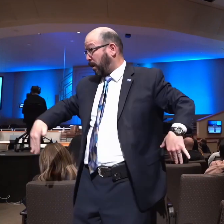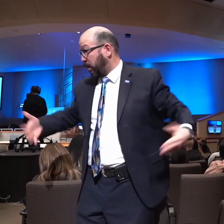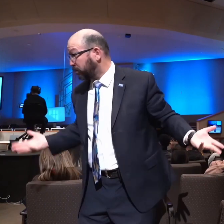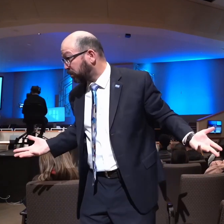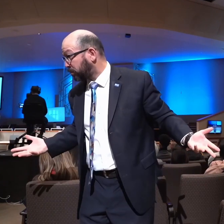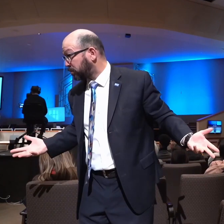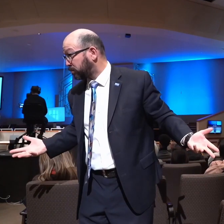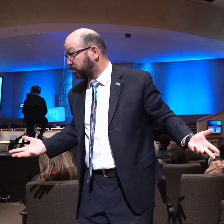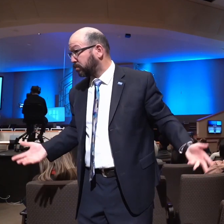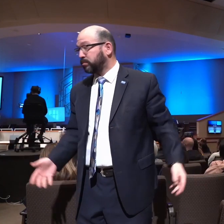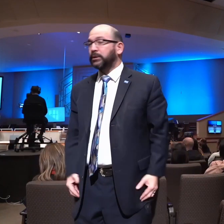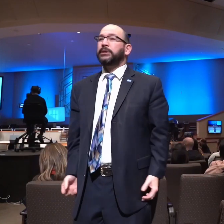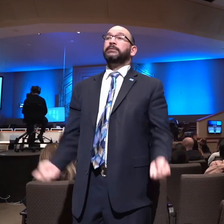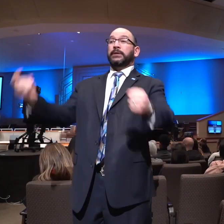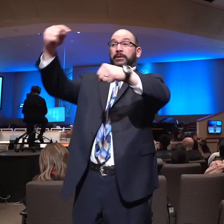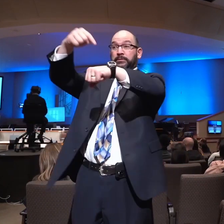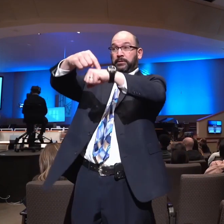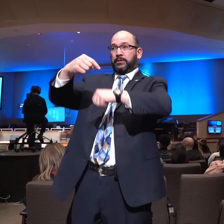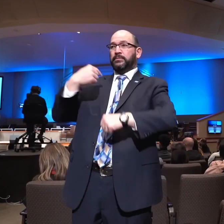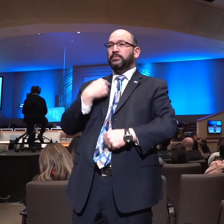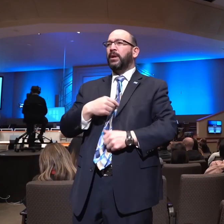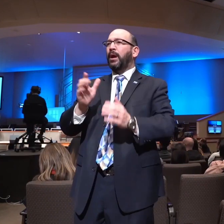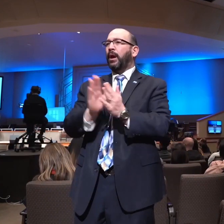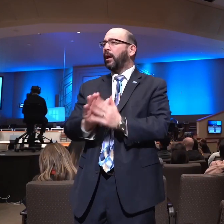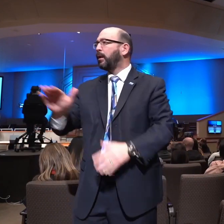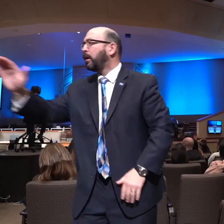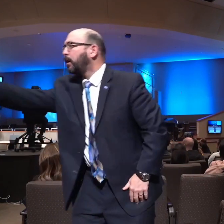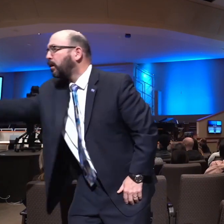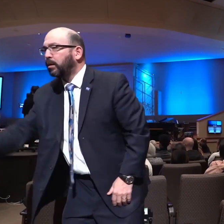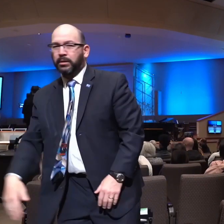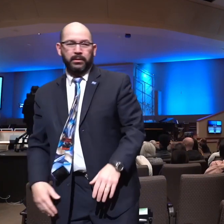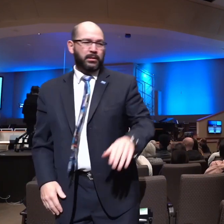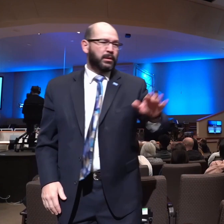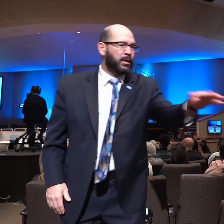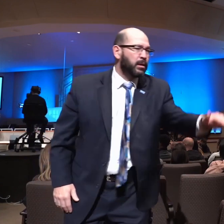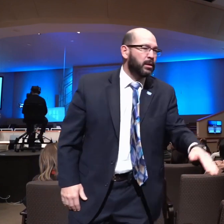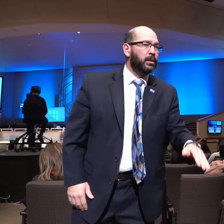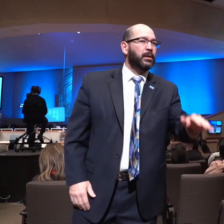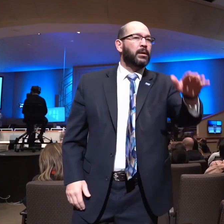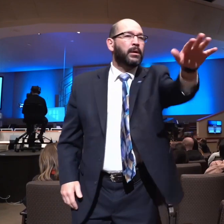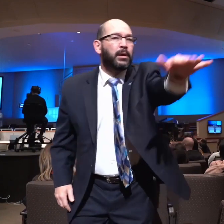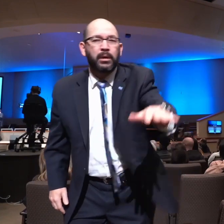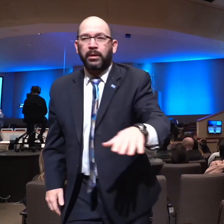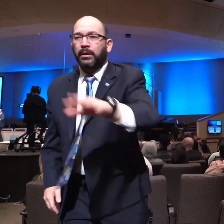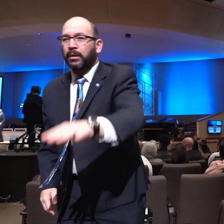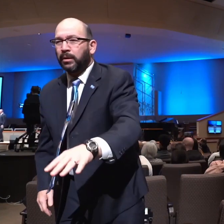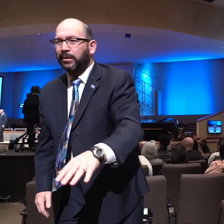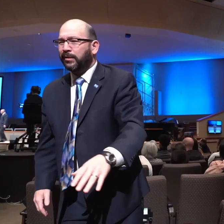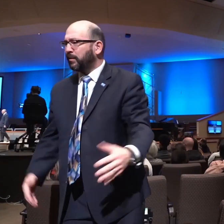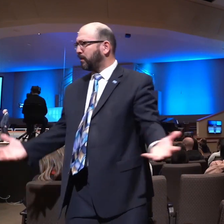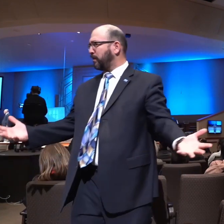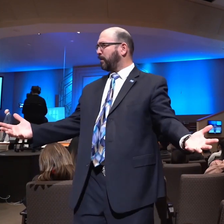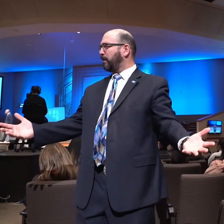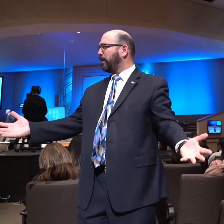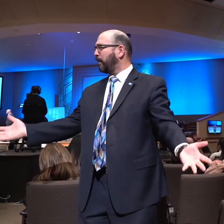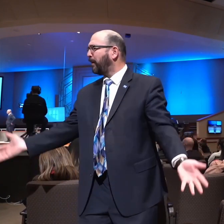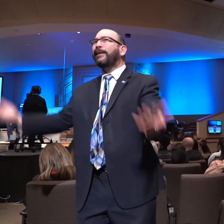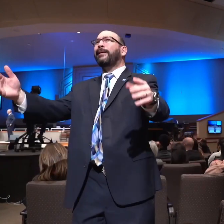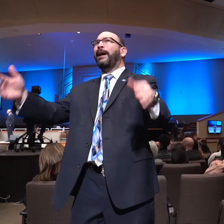So many times we ask men, but we don't ask God. And people aren't very shy about asking stuff anymore.